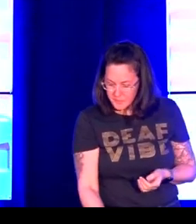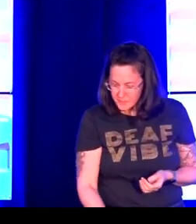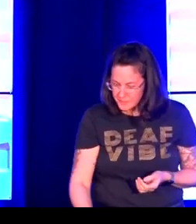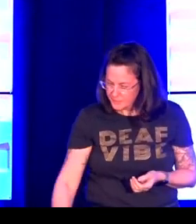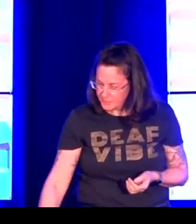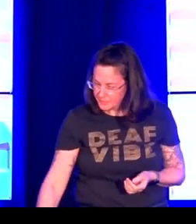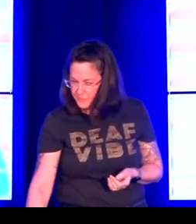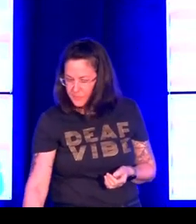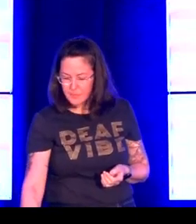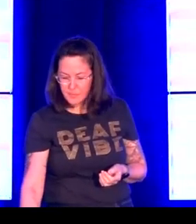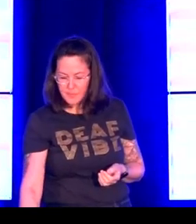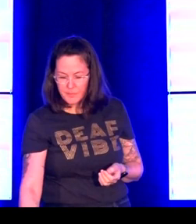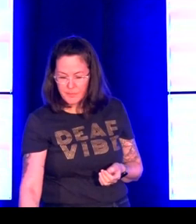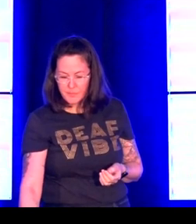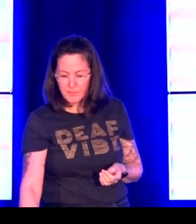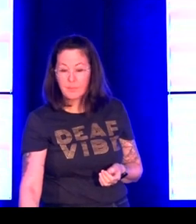researcher